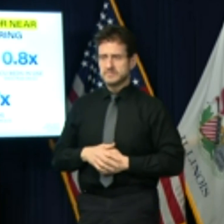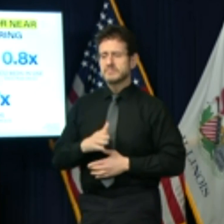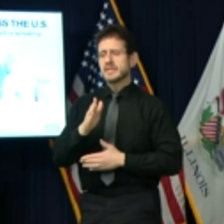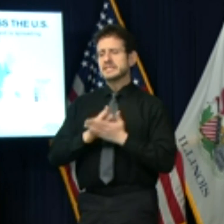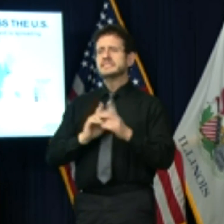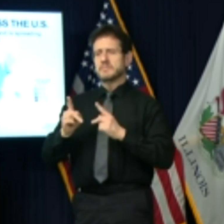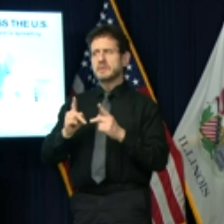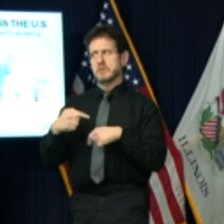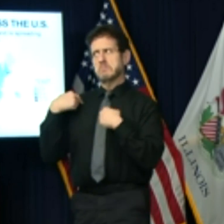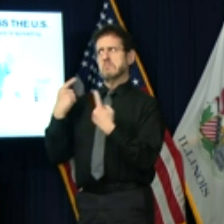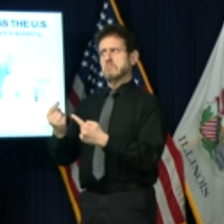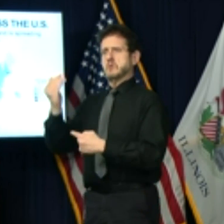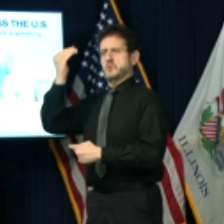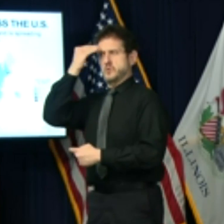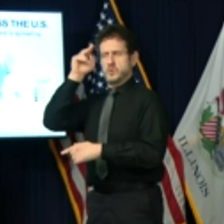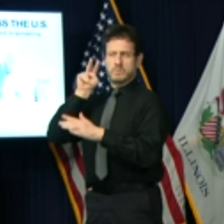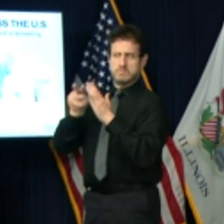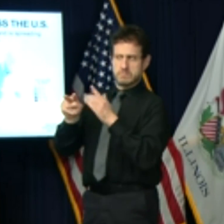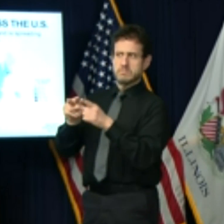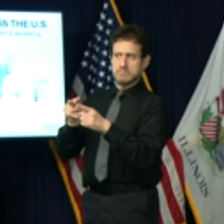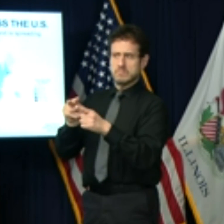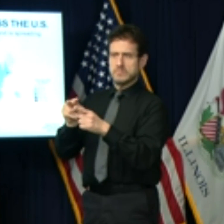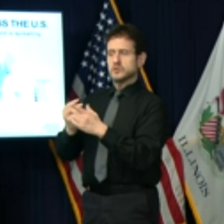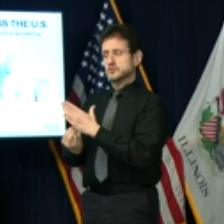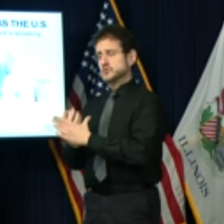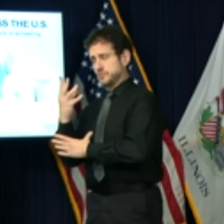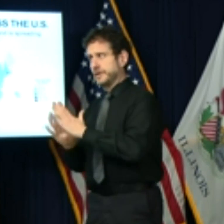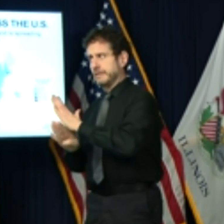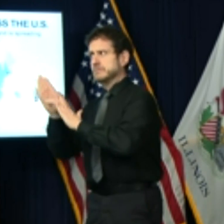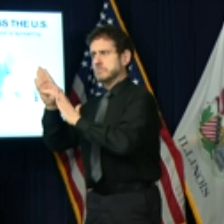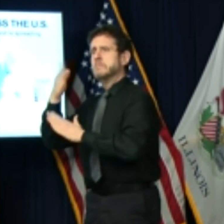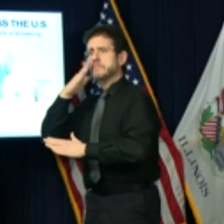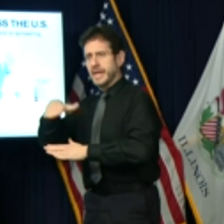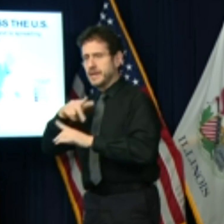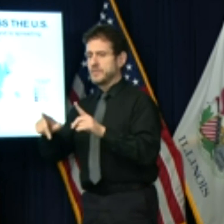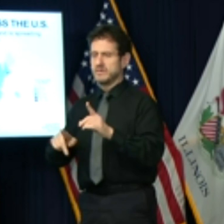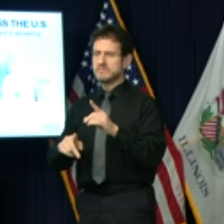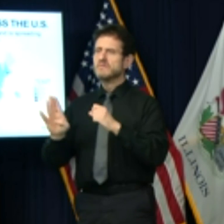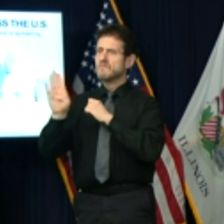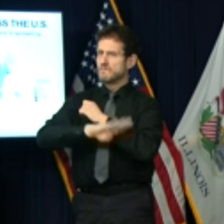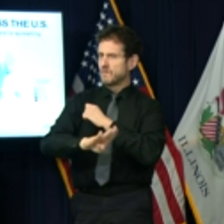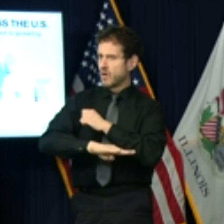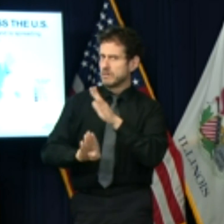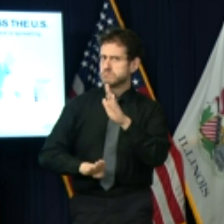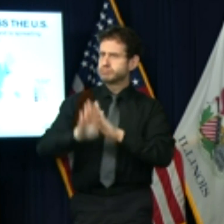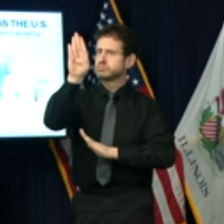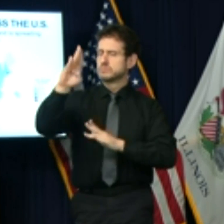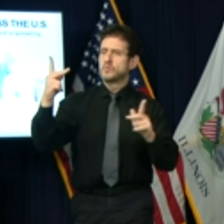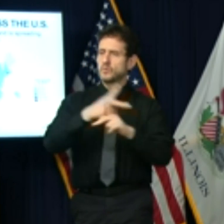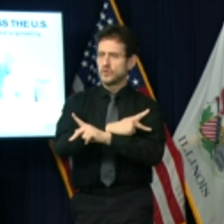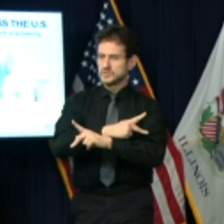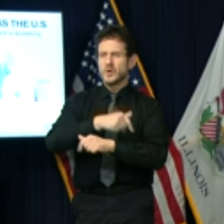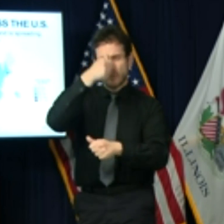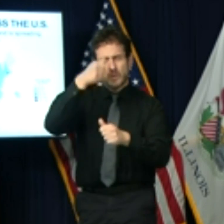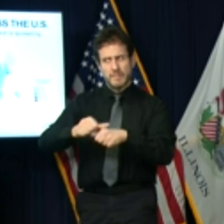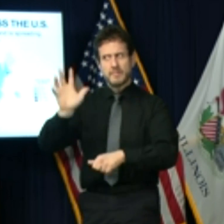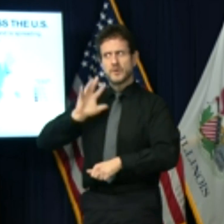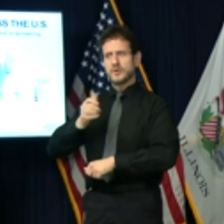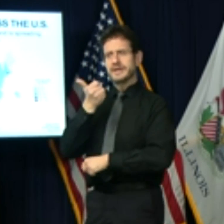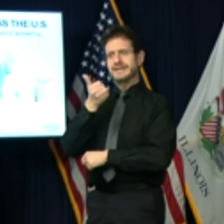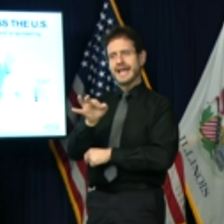resurgence that's worse than the last springs, just like the 1918 flu pandemic,